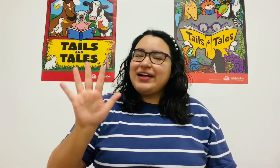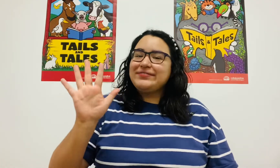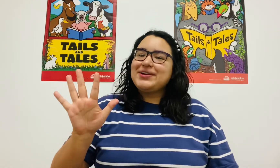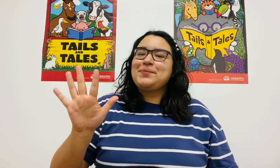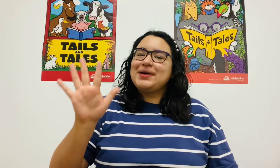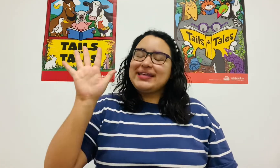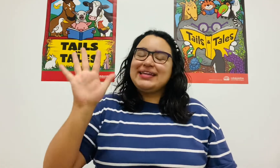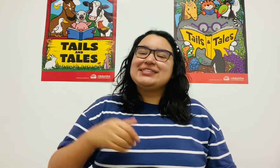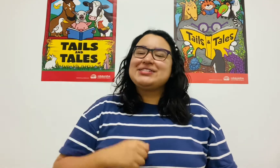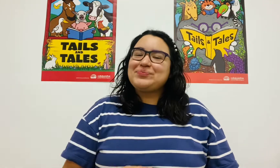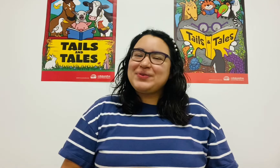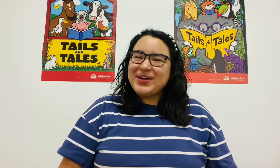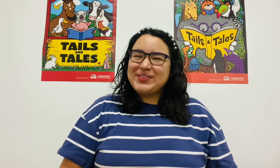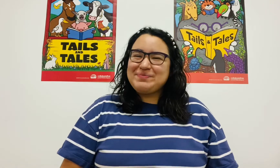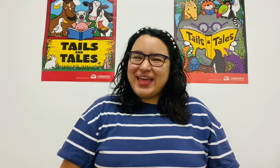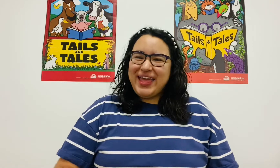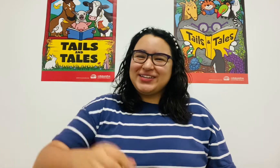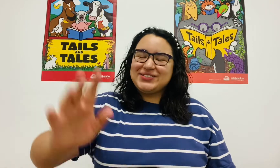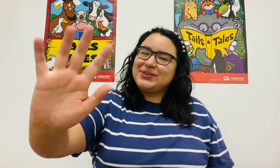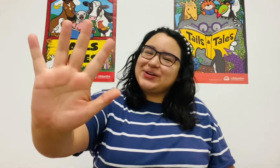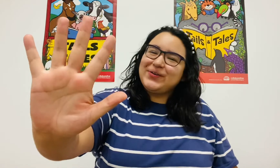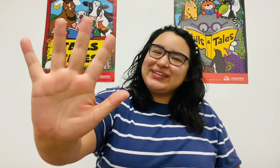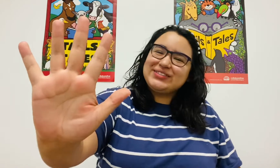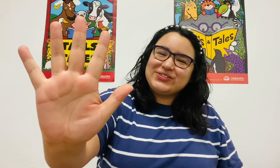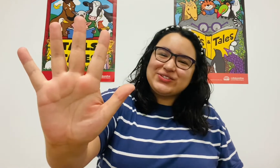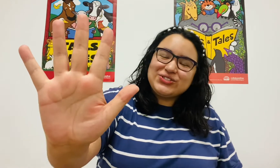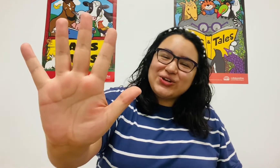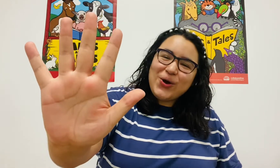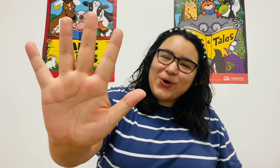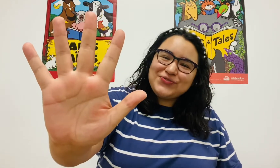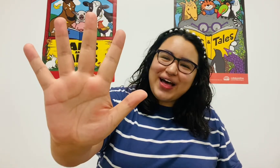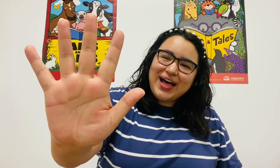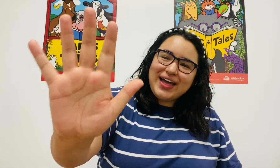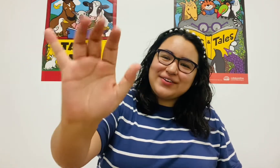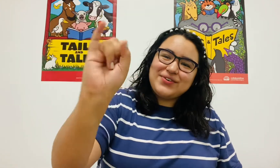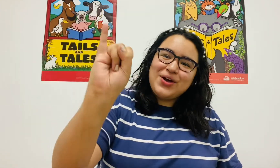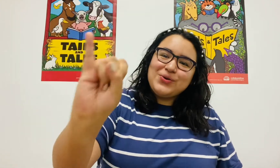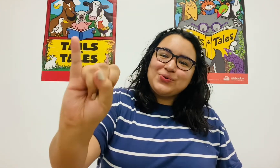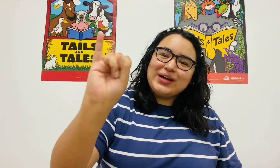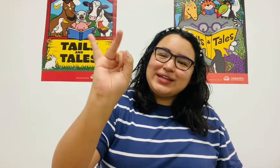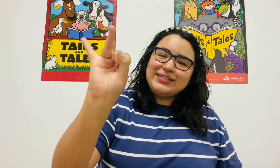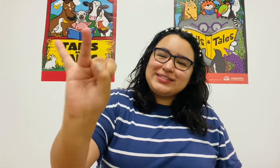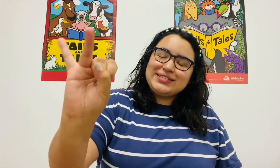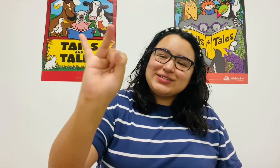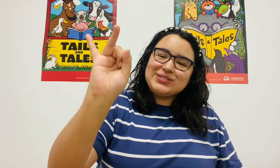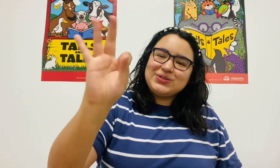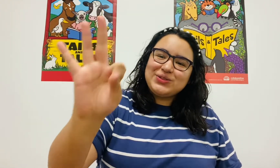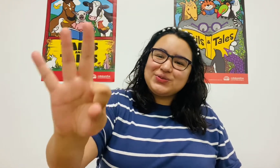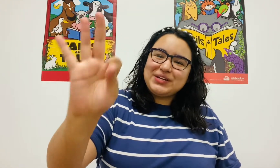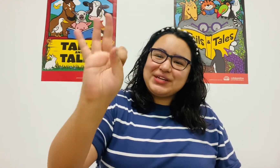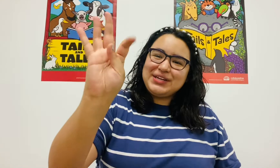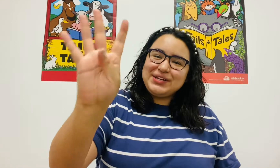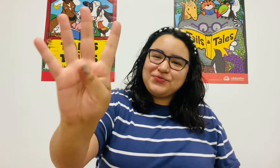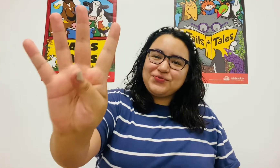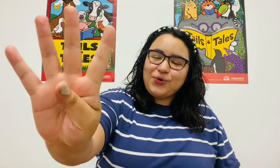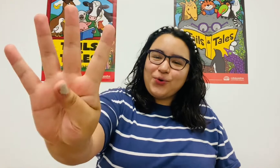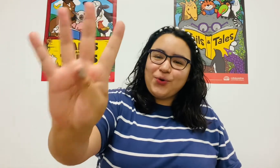Little Monkeys Jumping on the Bed. So we're going to show five. One, two, three, four,